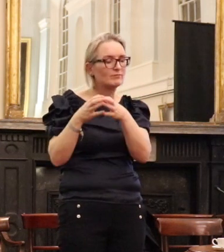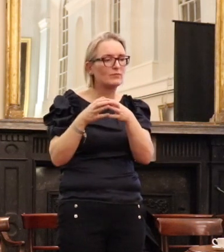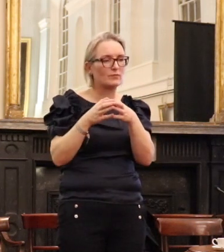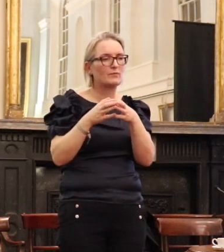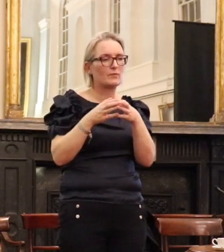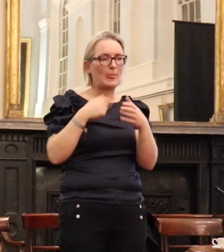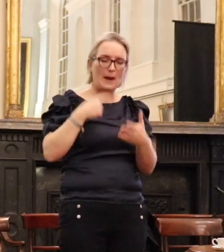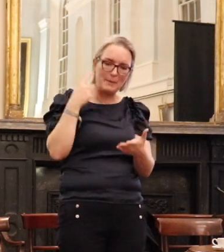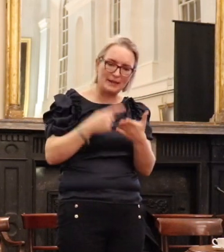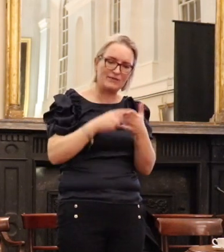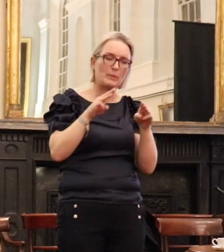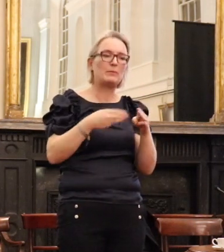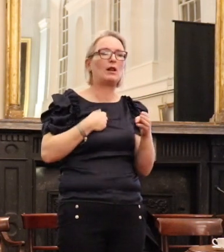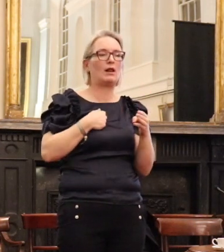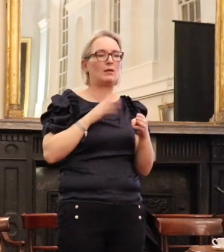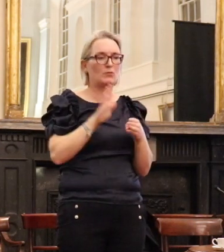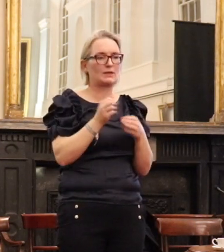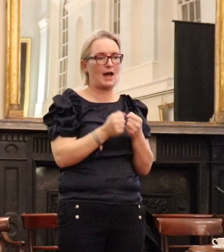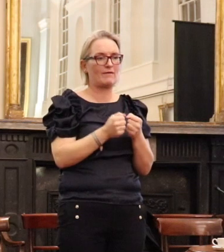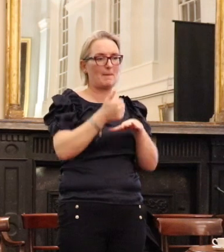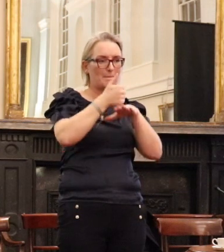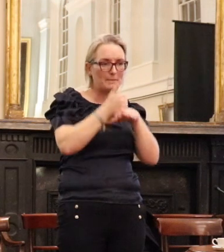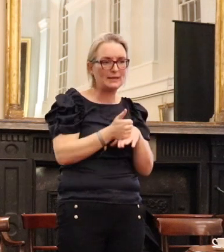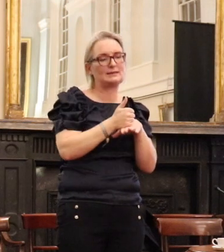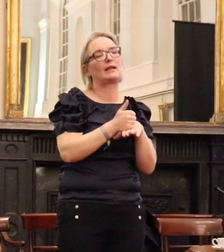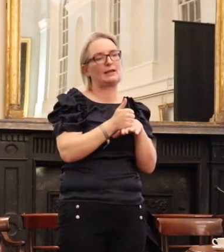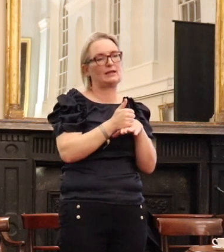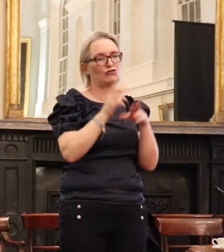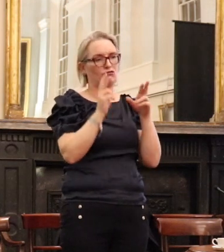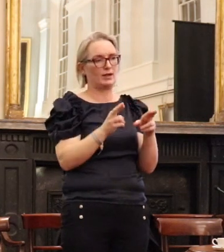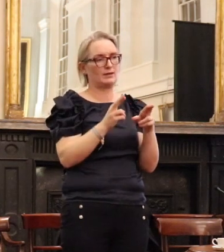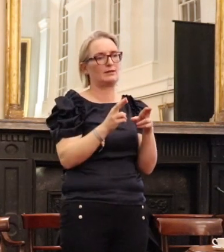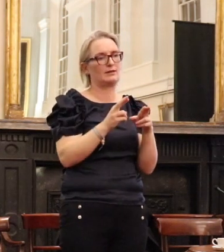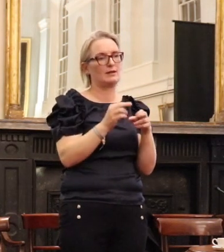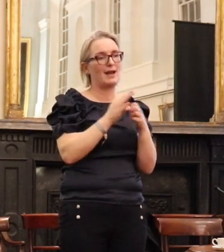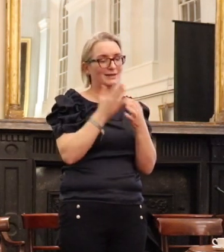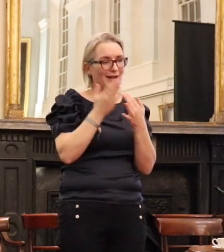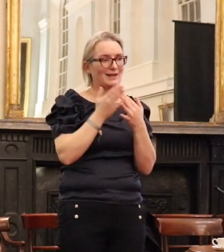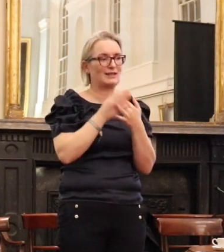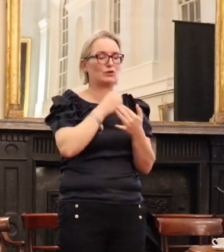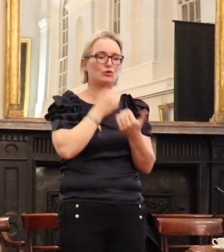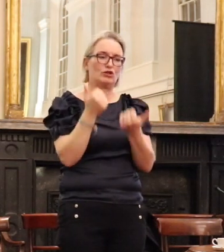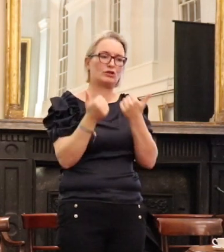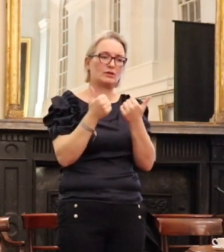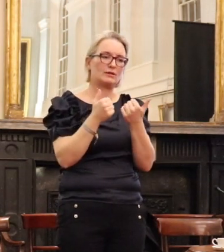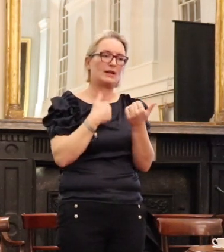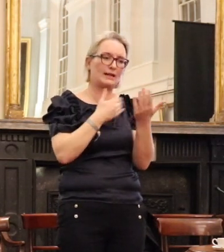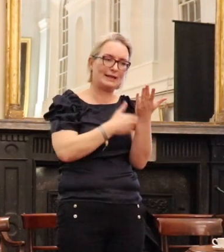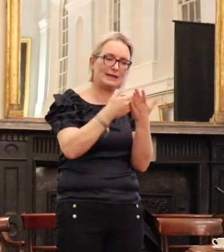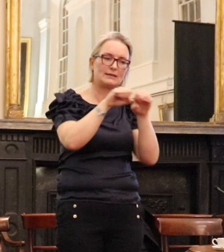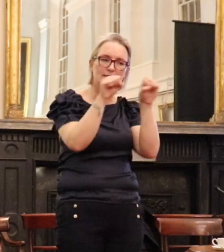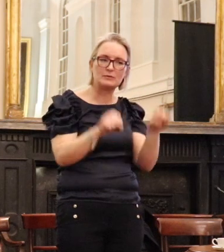I believe that people must be entitled to some basic knowledge of the law that governs them, and they must be entitled to have full access to the legal